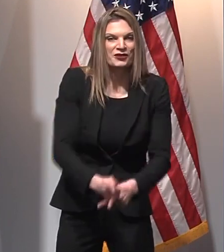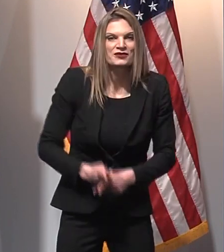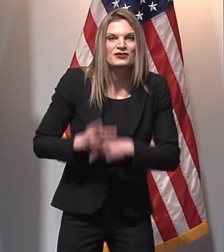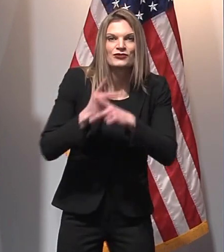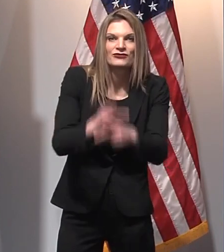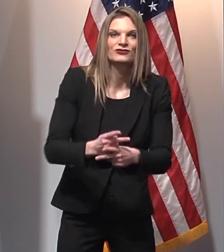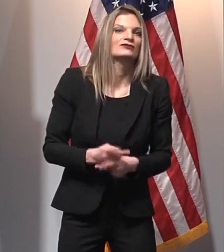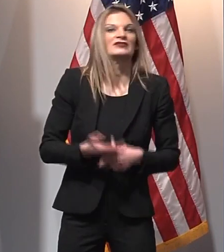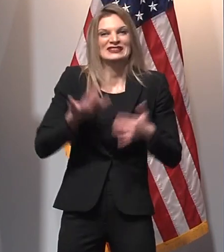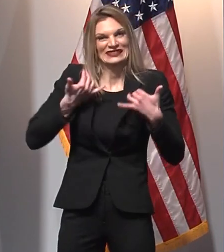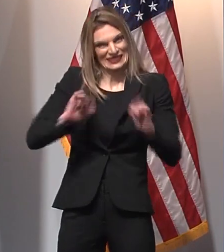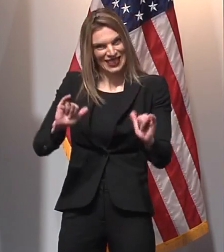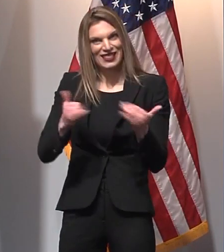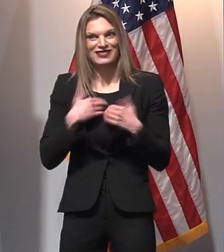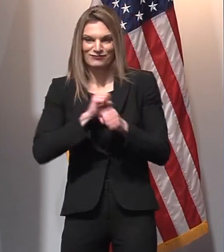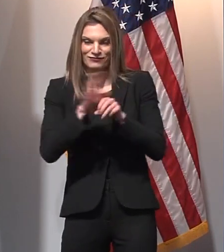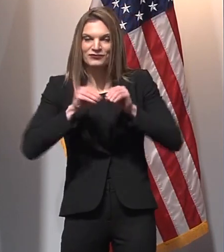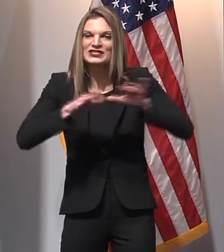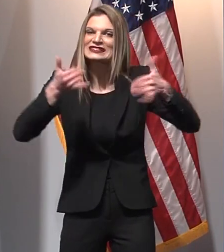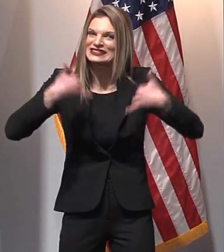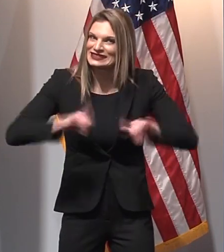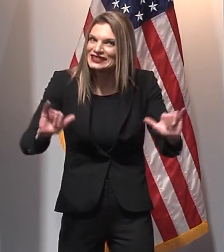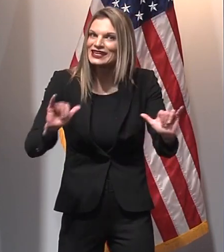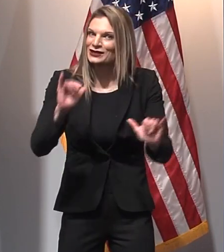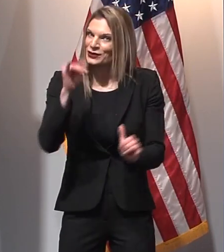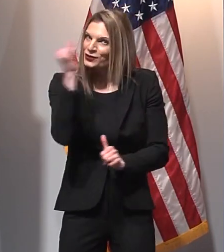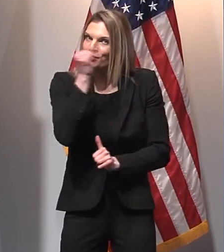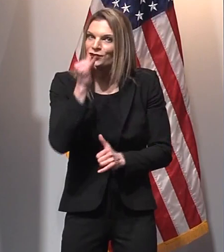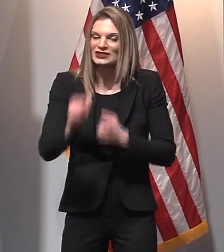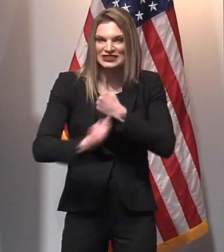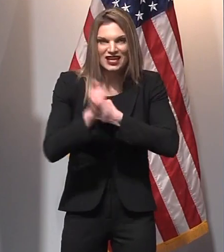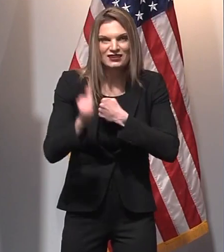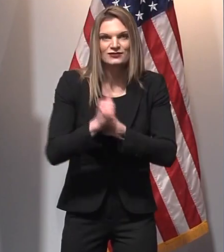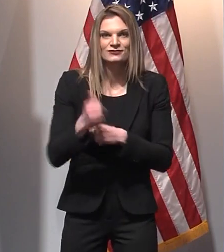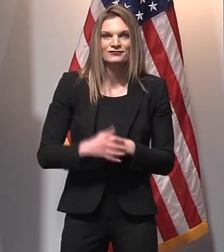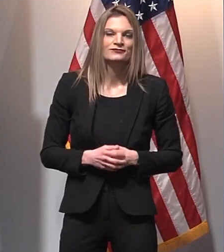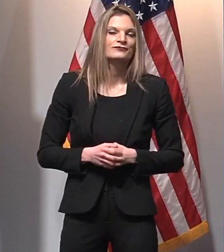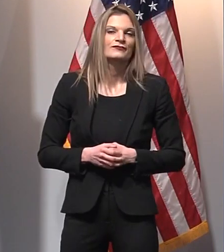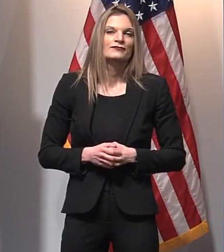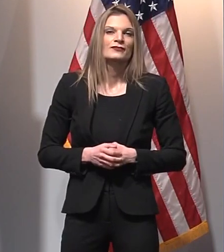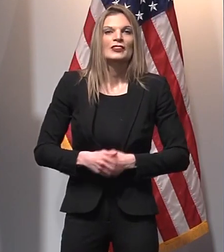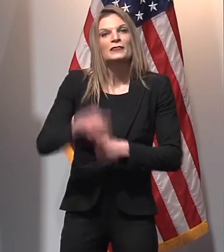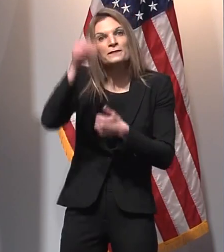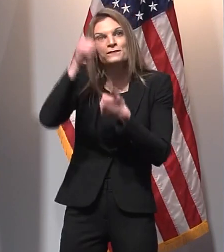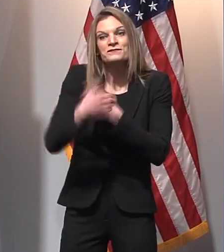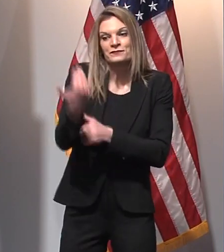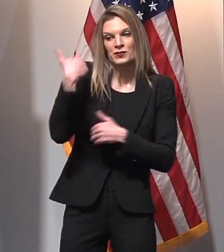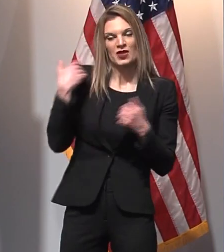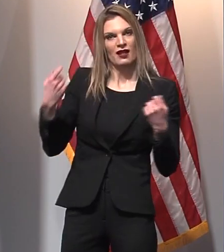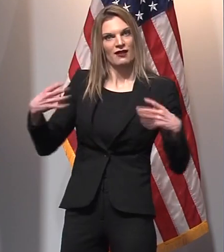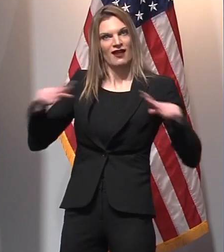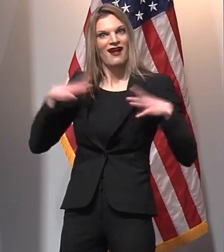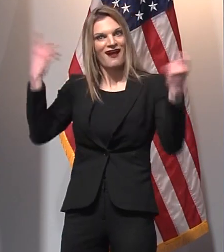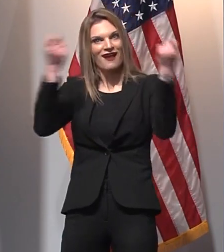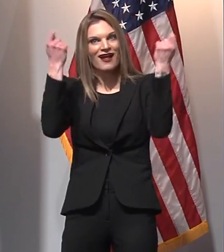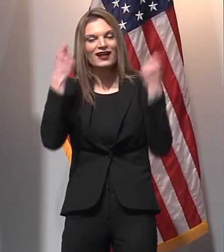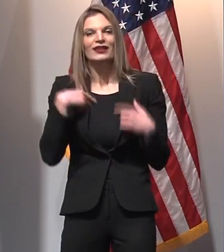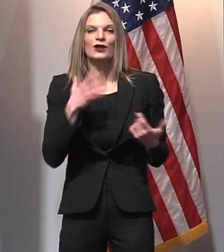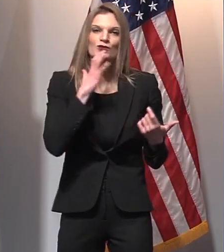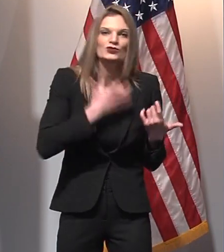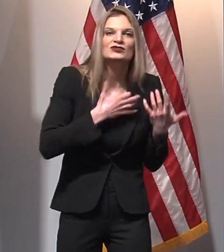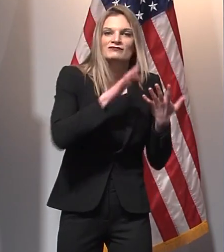much virus in our communities. Michigan largely avoided a post-holiday surge because we all did the right thing.